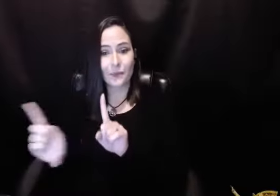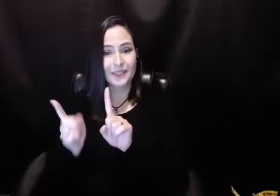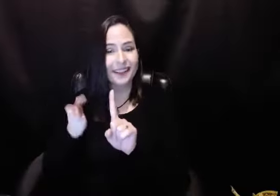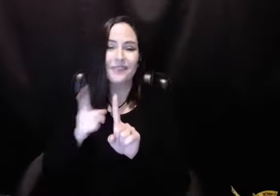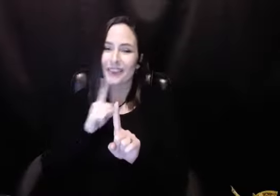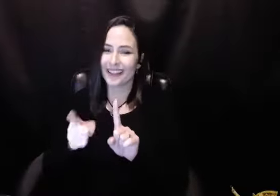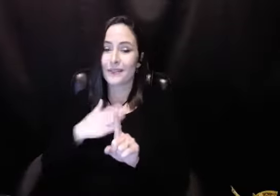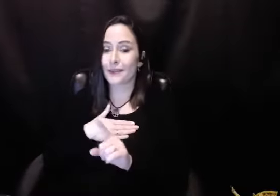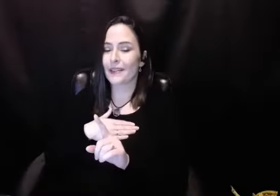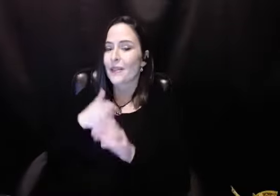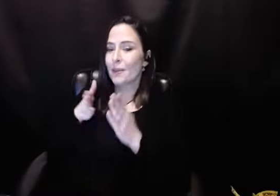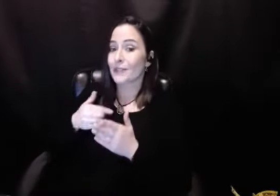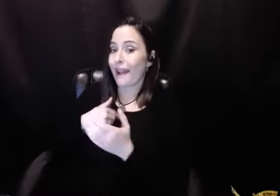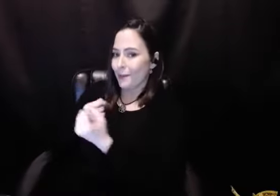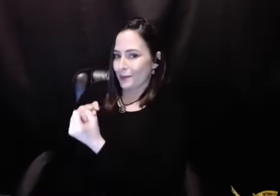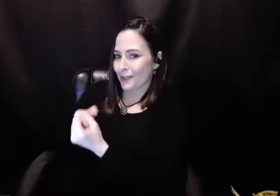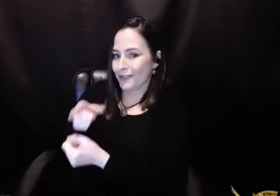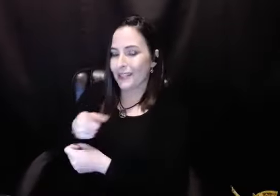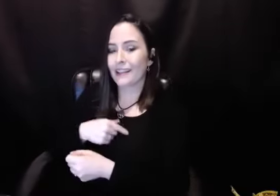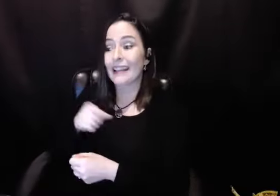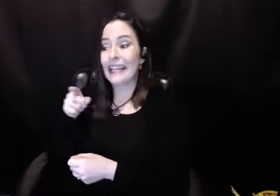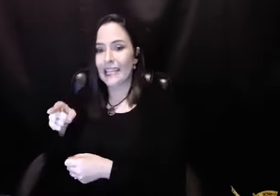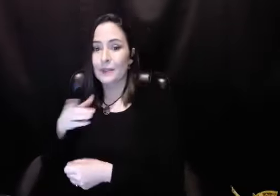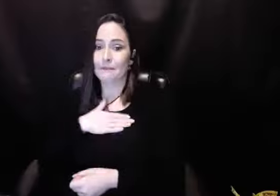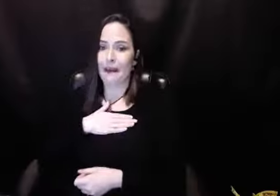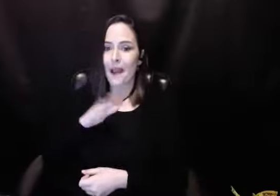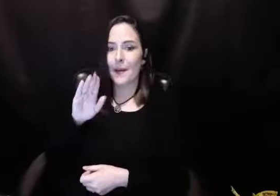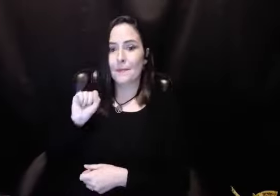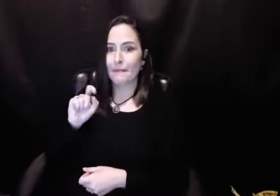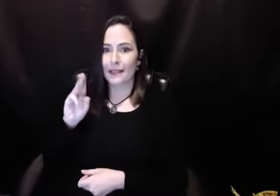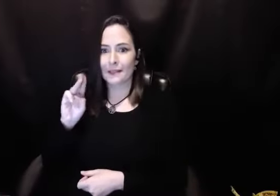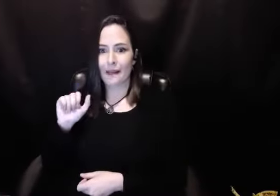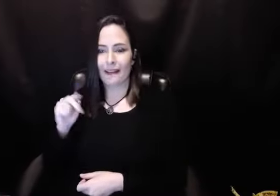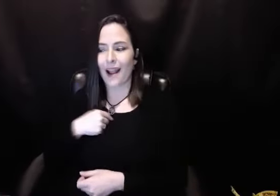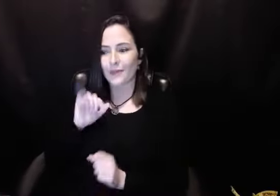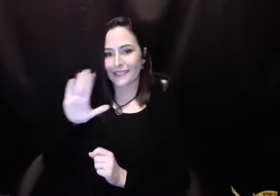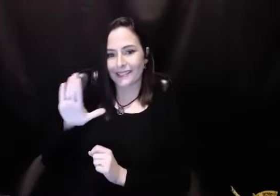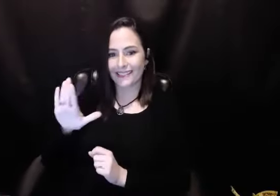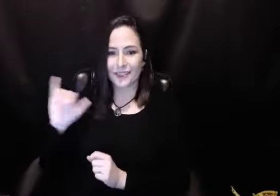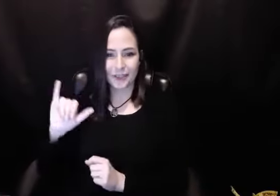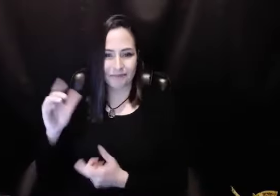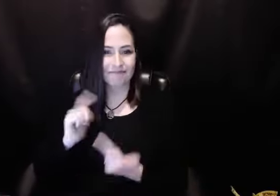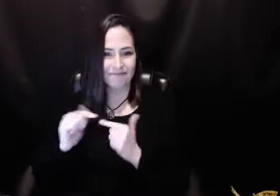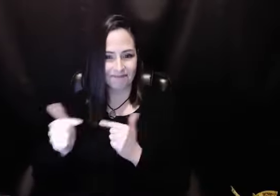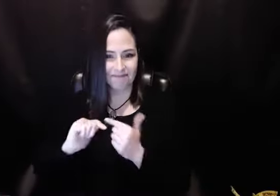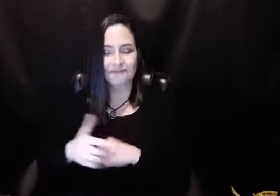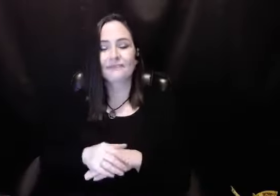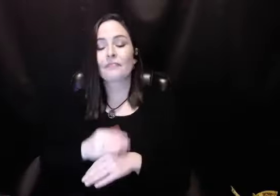shows up. My longest sponsee. That's kind of yet another thing that happens in sponsorship. I was his best man. He was my best man.